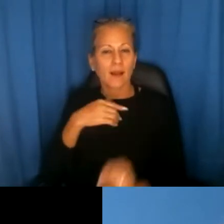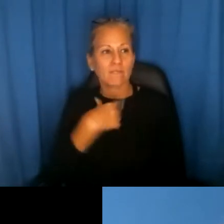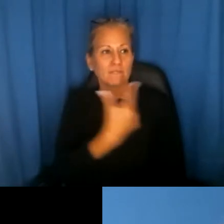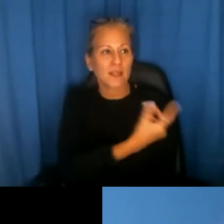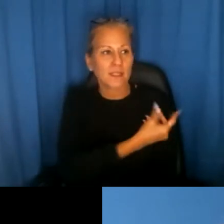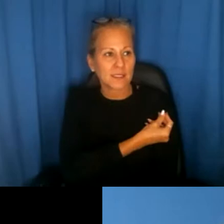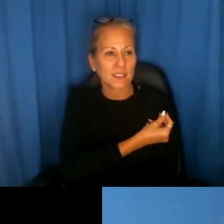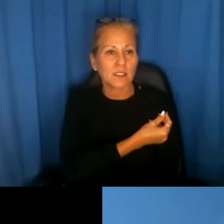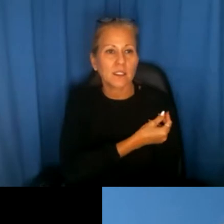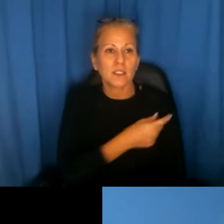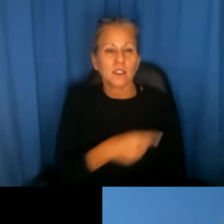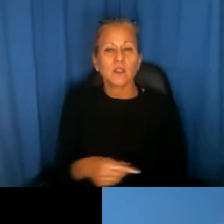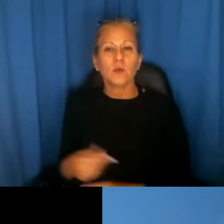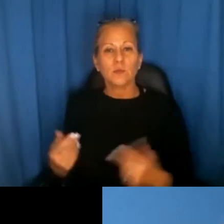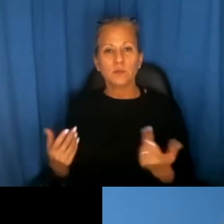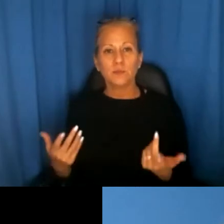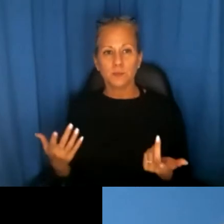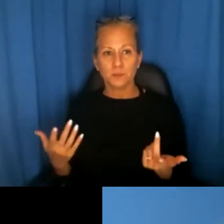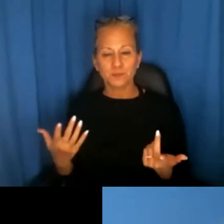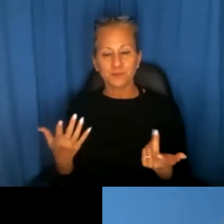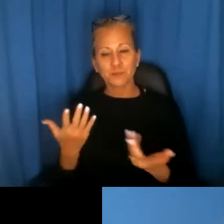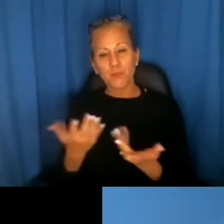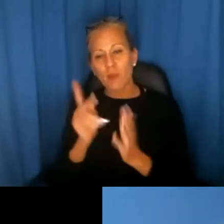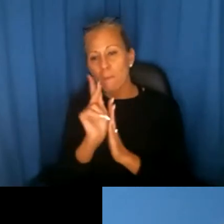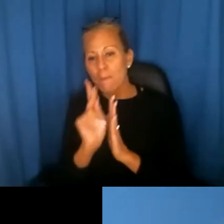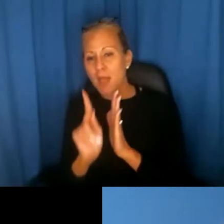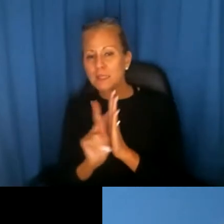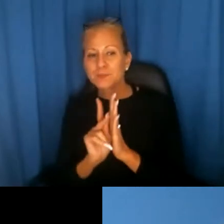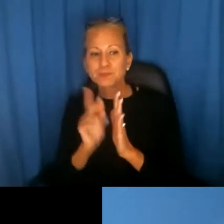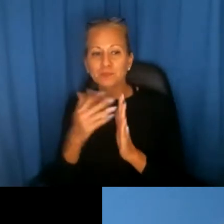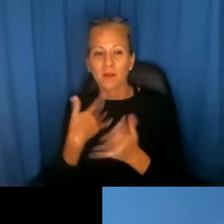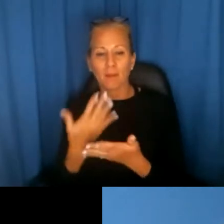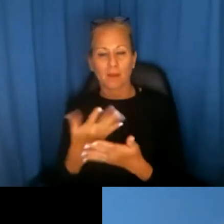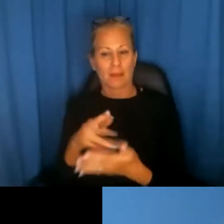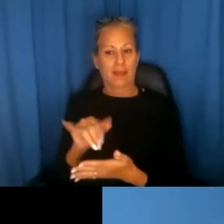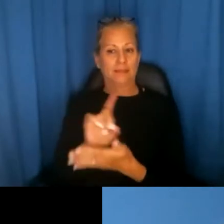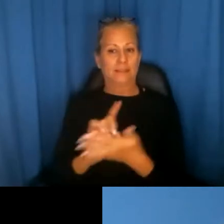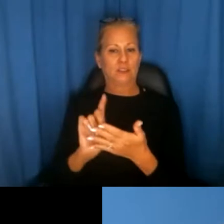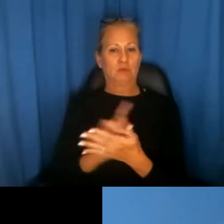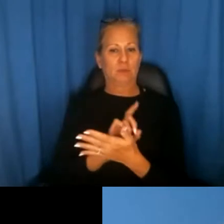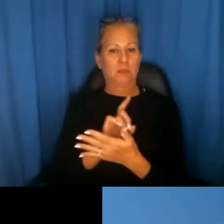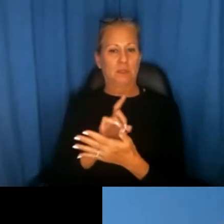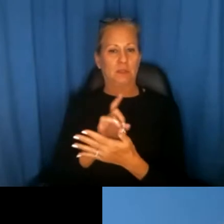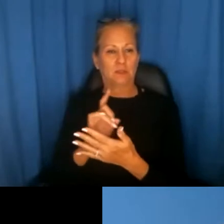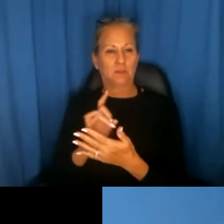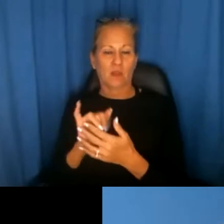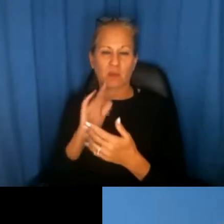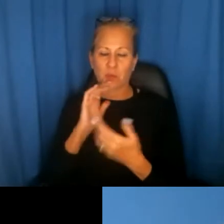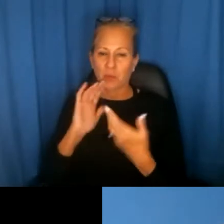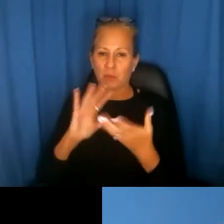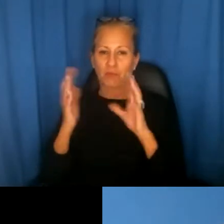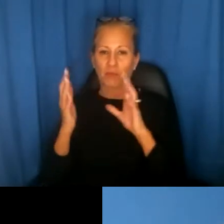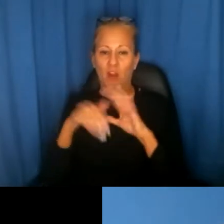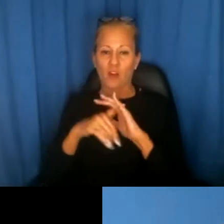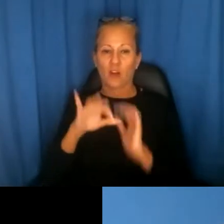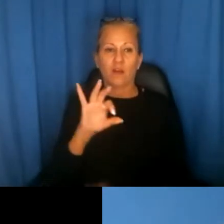And so you could have a policy that had a discriminatory effect that would be problematic under the Fair Housing